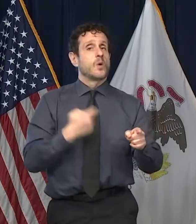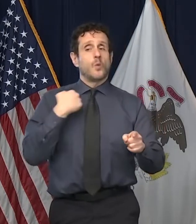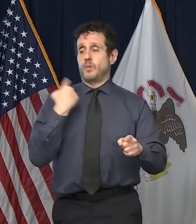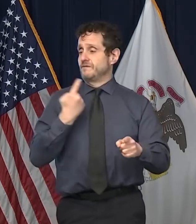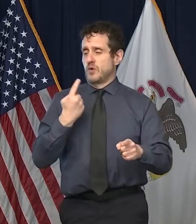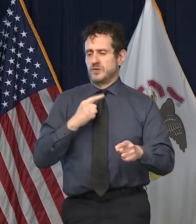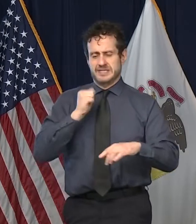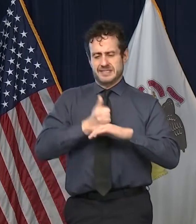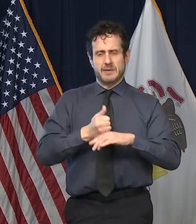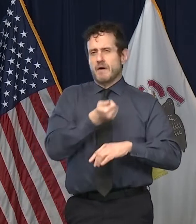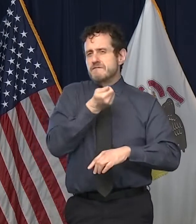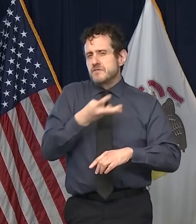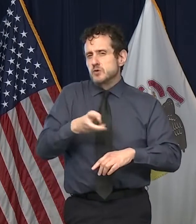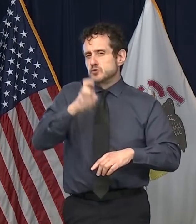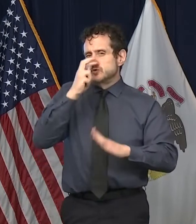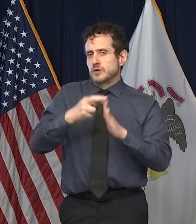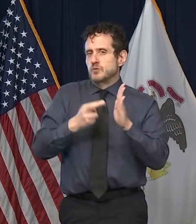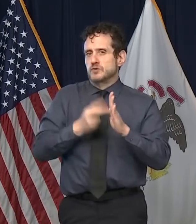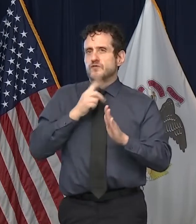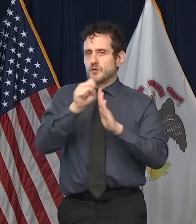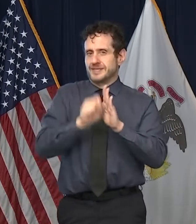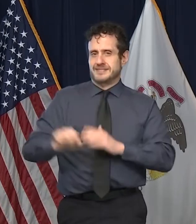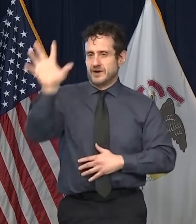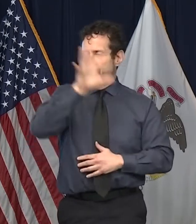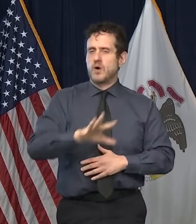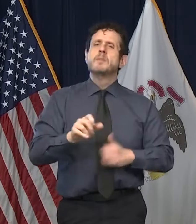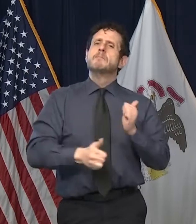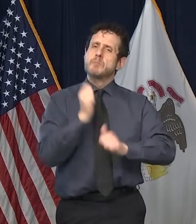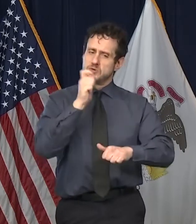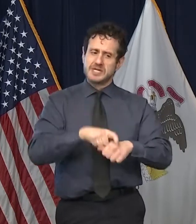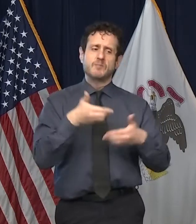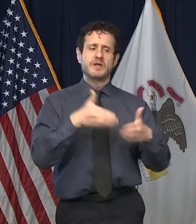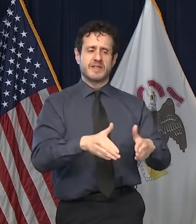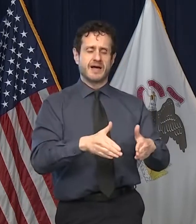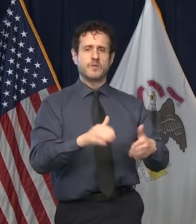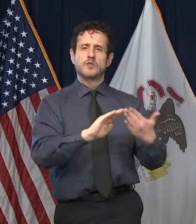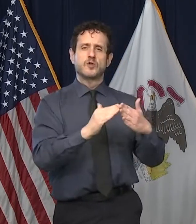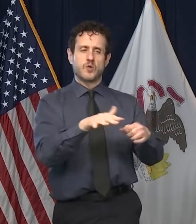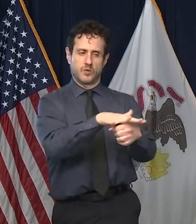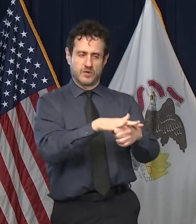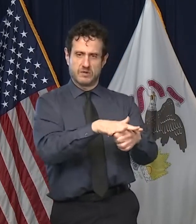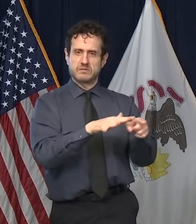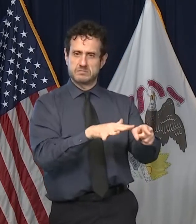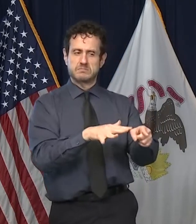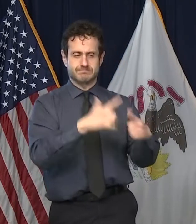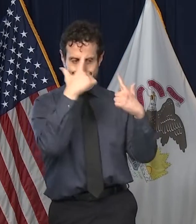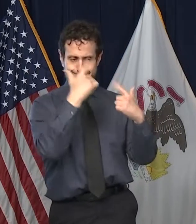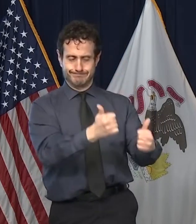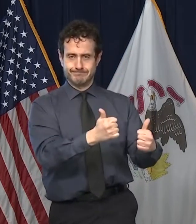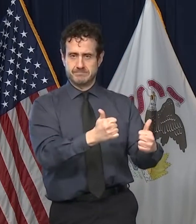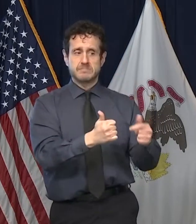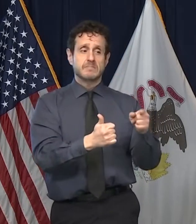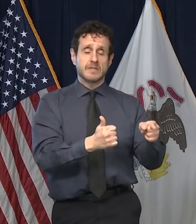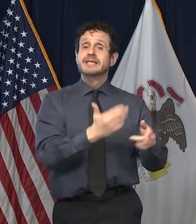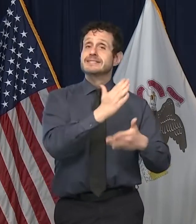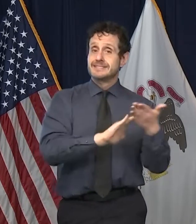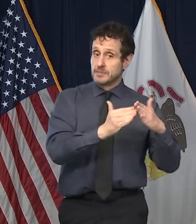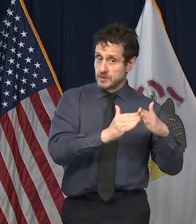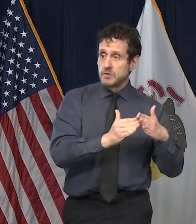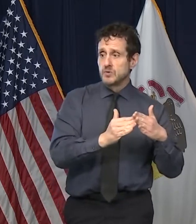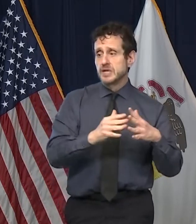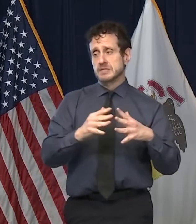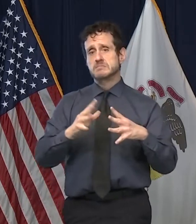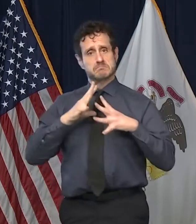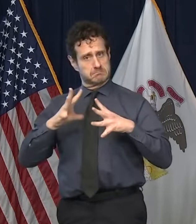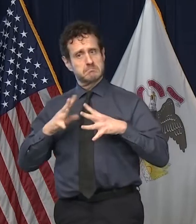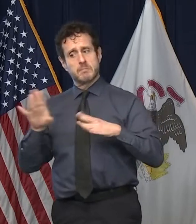regional basis. Those tools worked where people acted responsibly in local communities. But with many